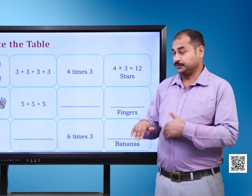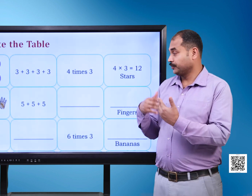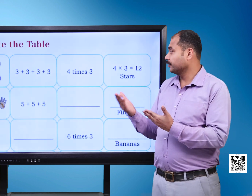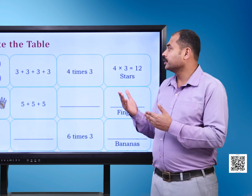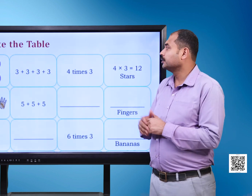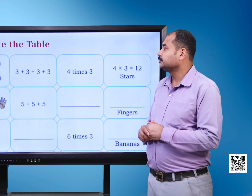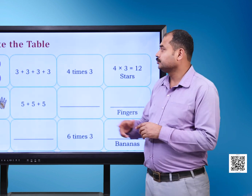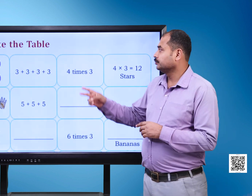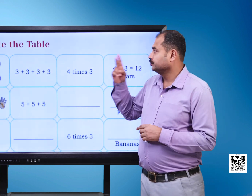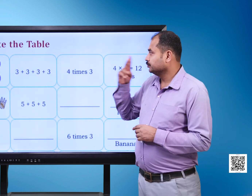Complete the table.